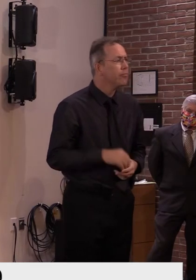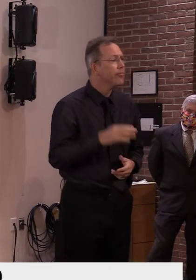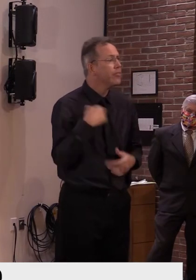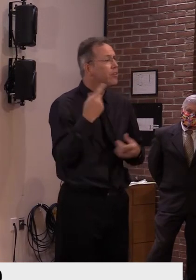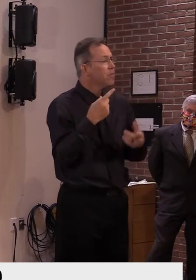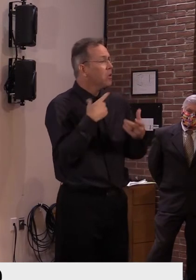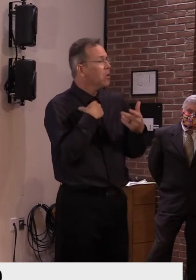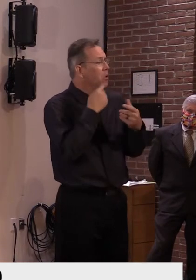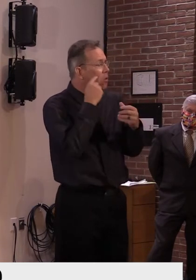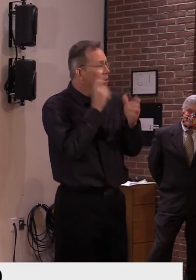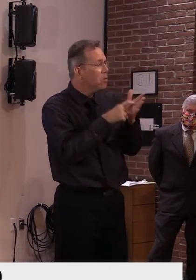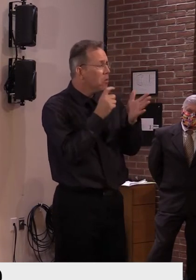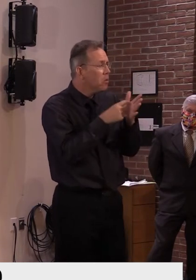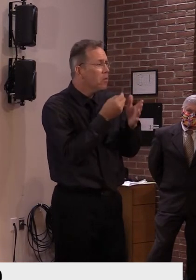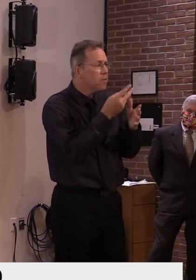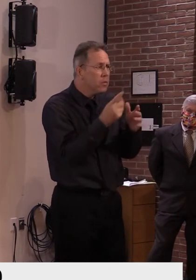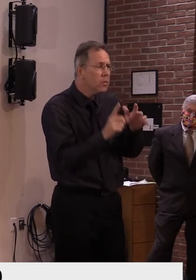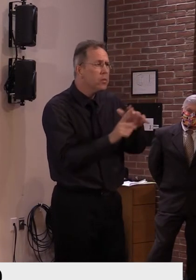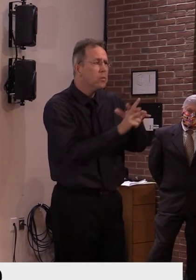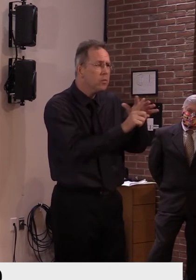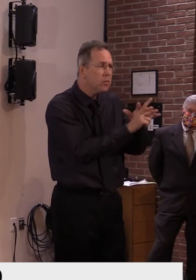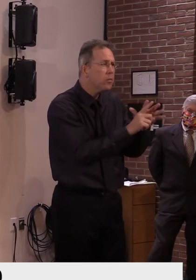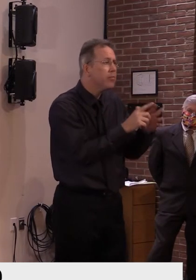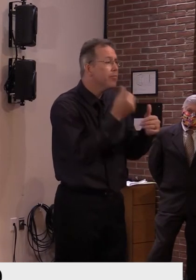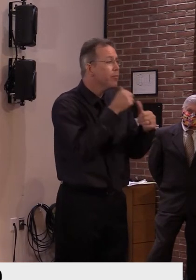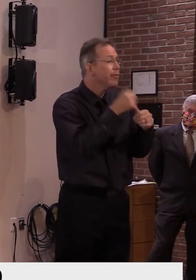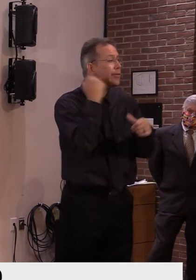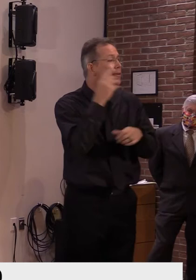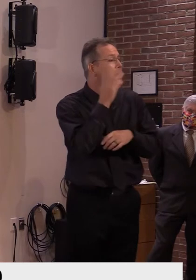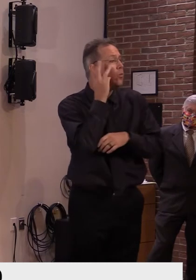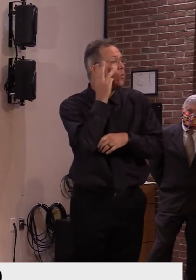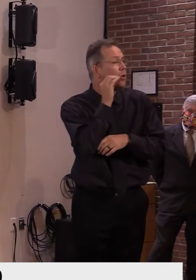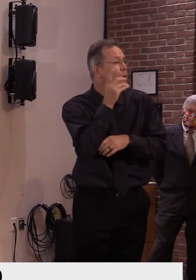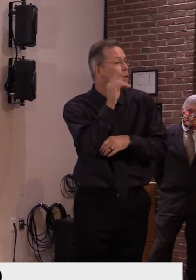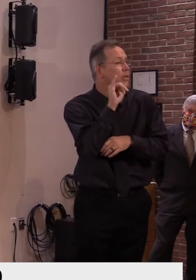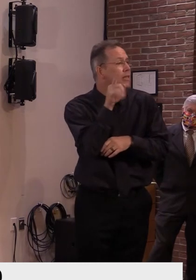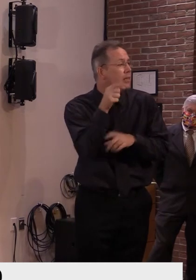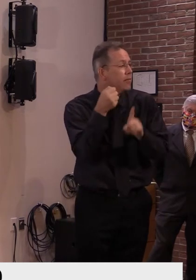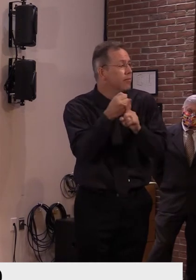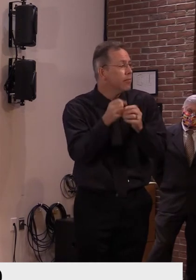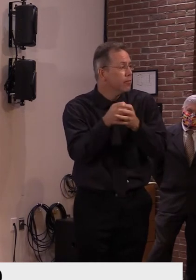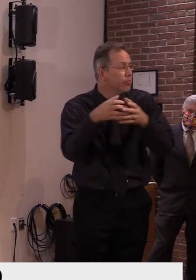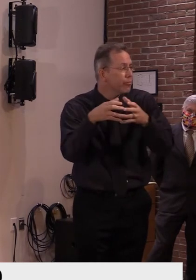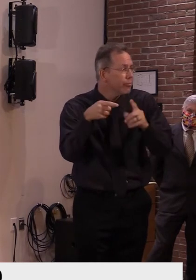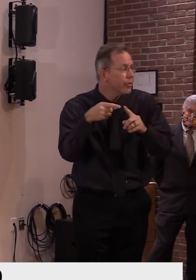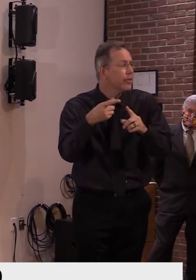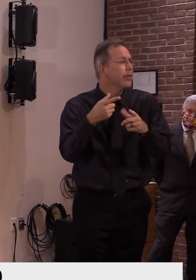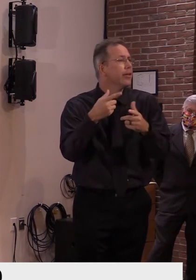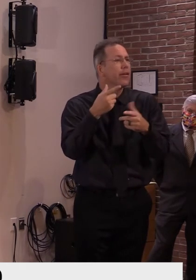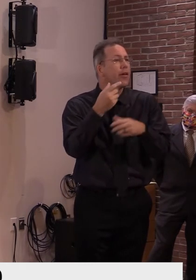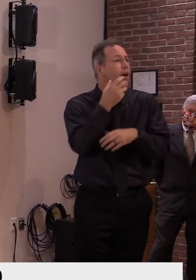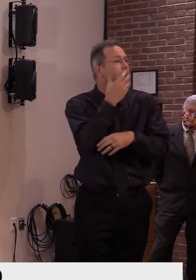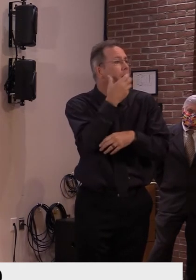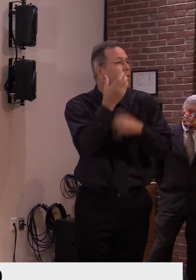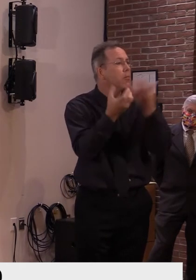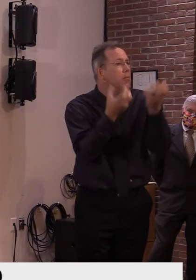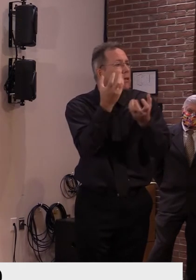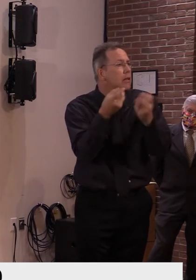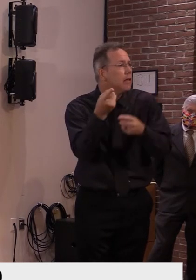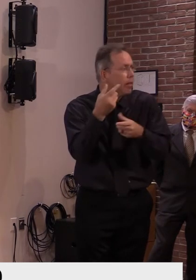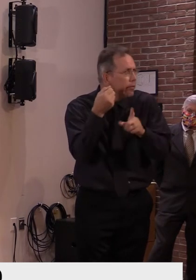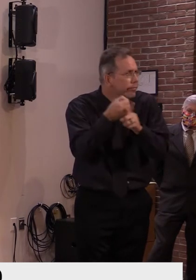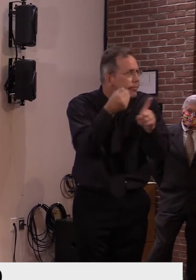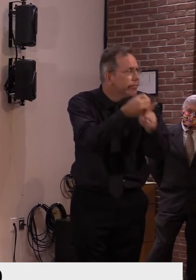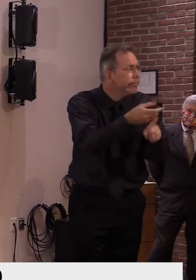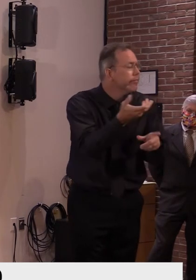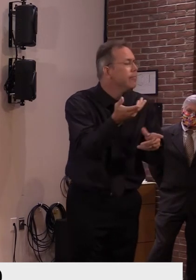through history, whether it's the Winooski outbreak or the one at the Orchards and so forth and so on, um, we, we look at those